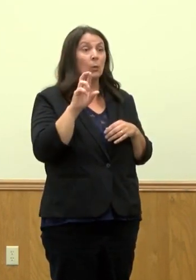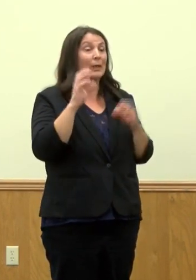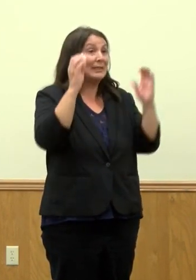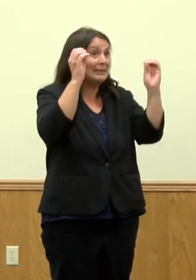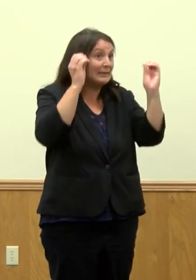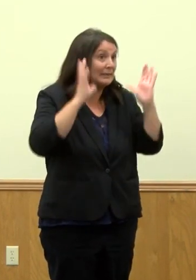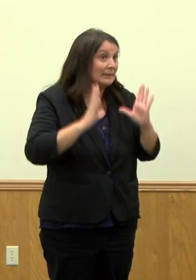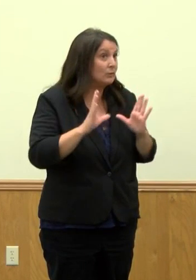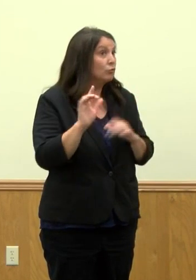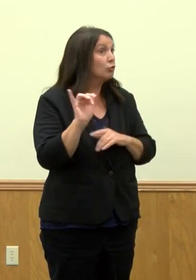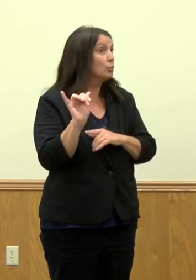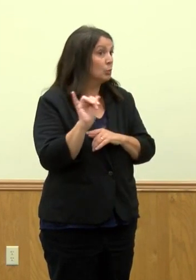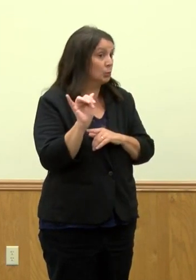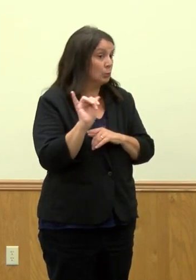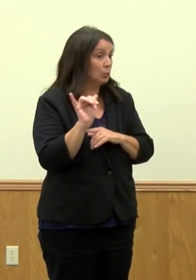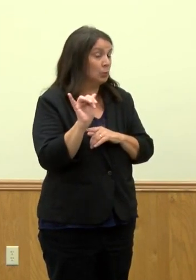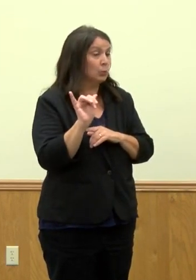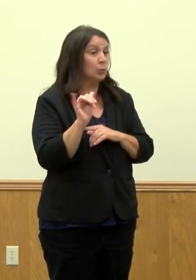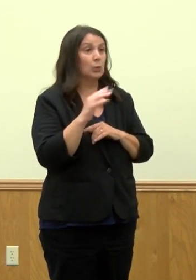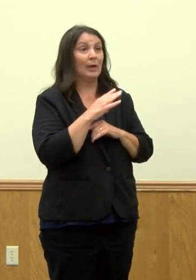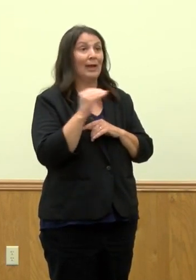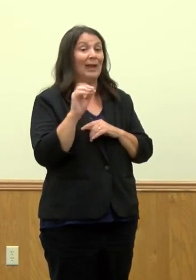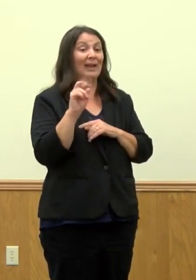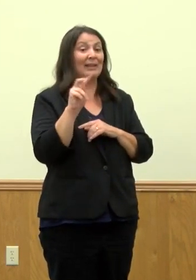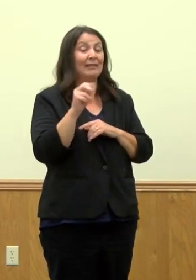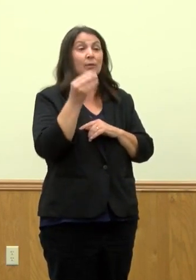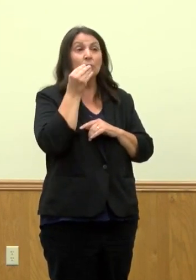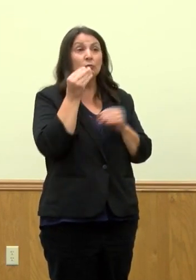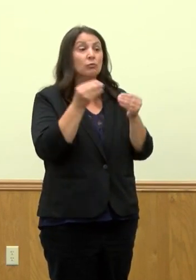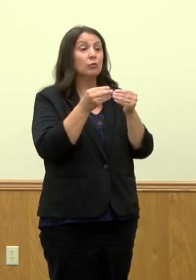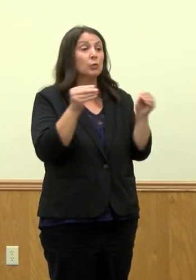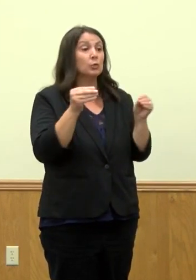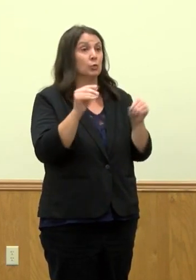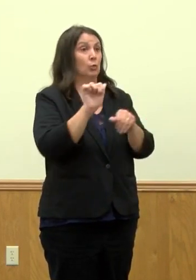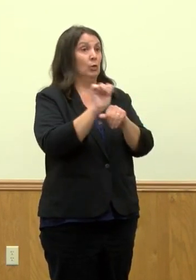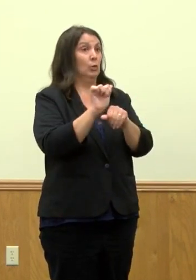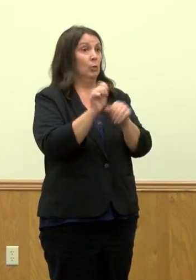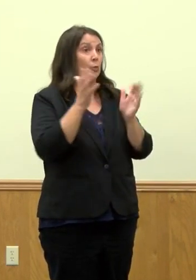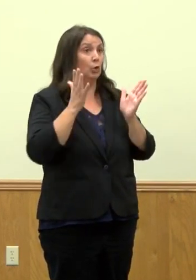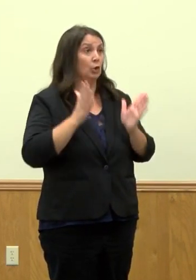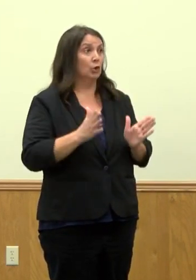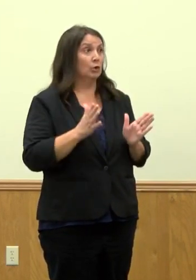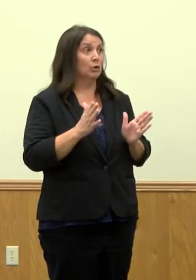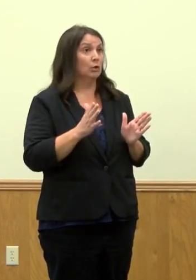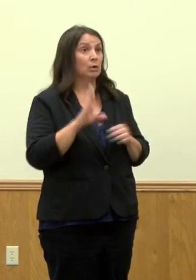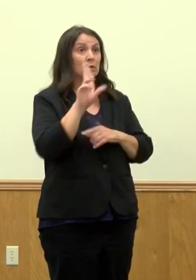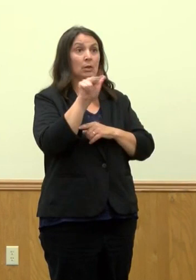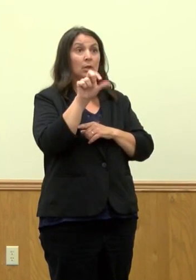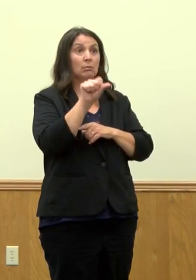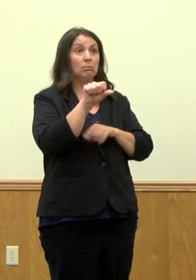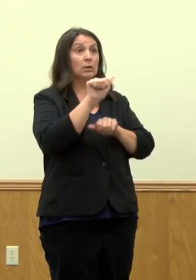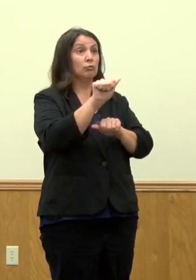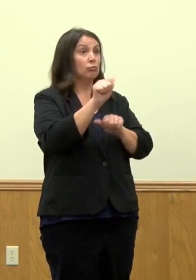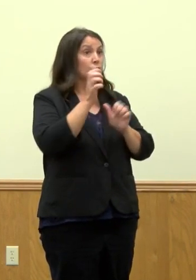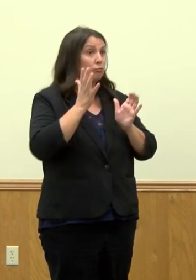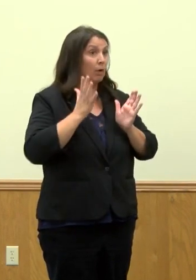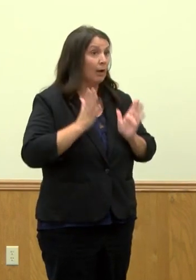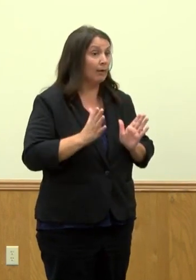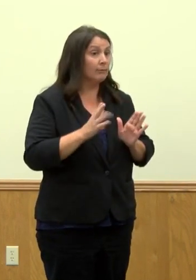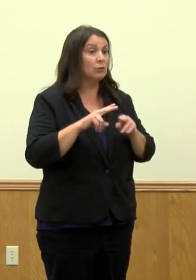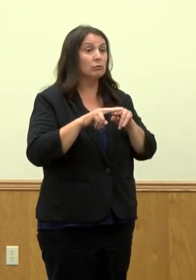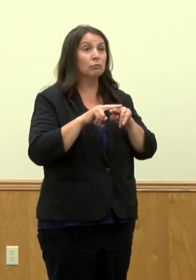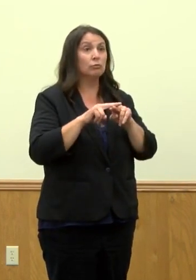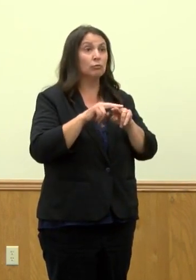education staff, all the way down to even grocery grocery store workers, public transit workers, and